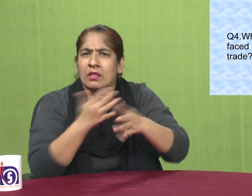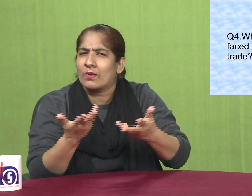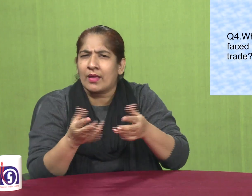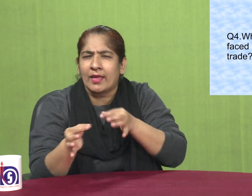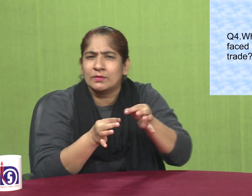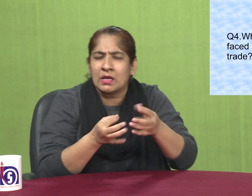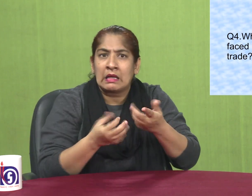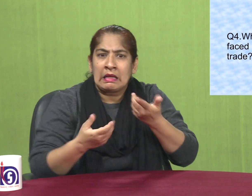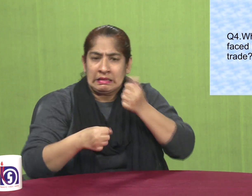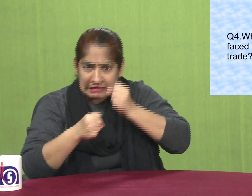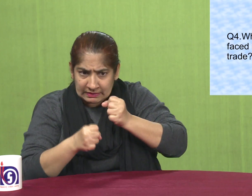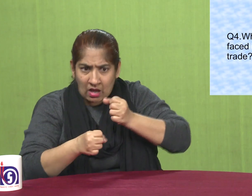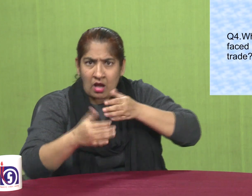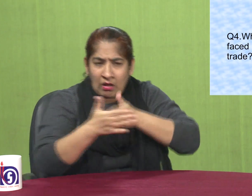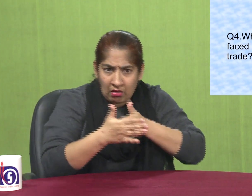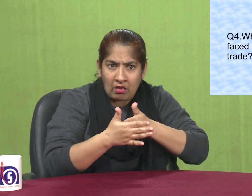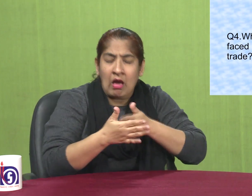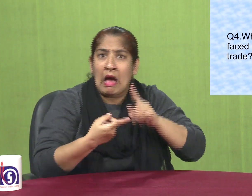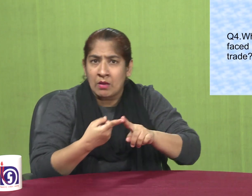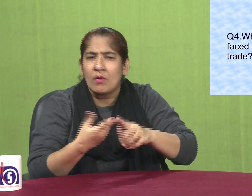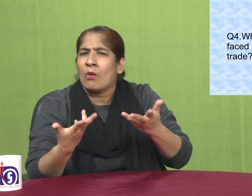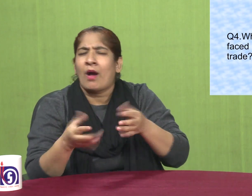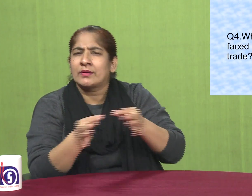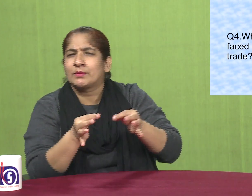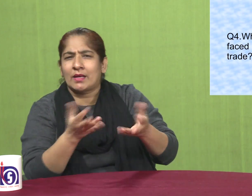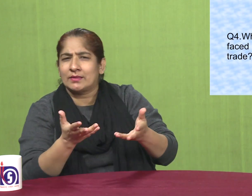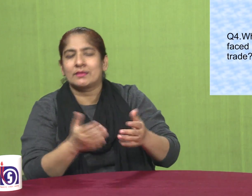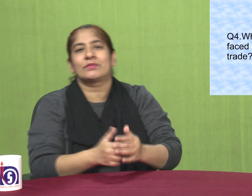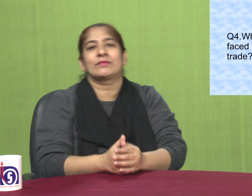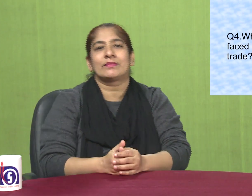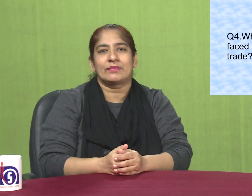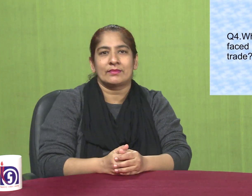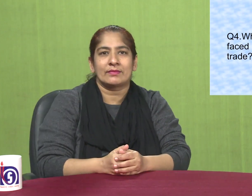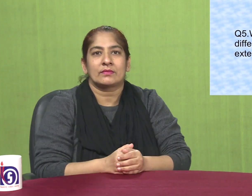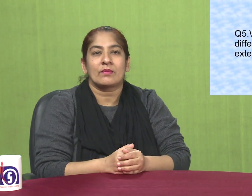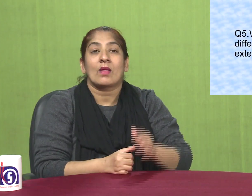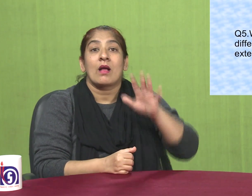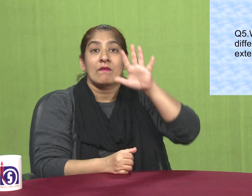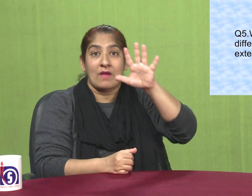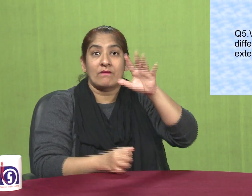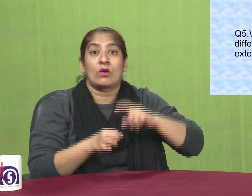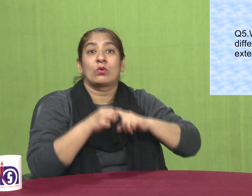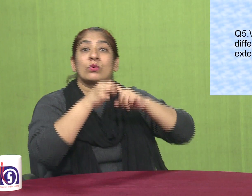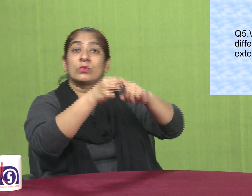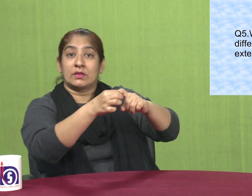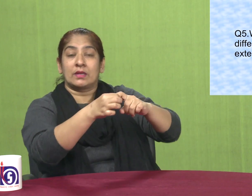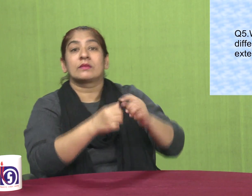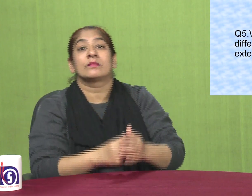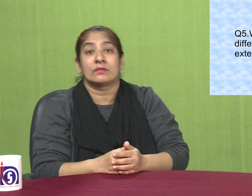question number 5